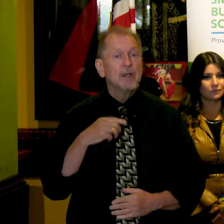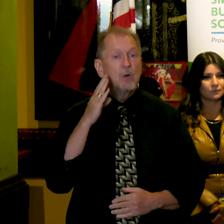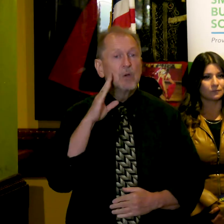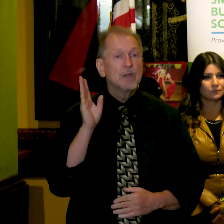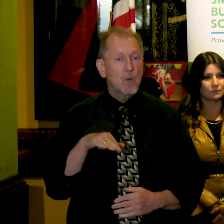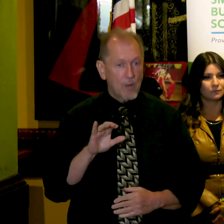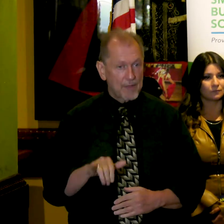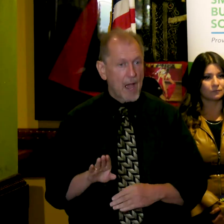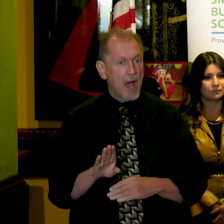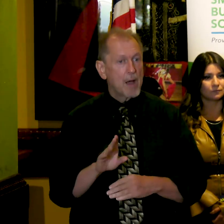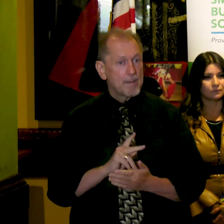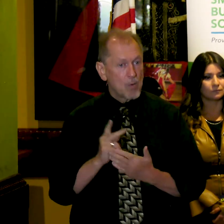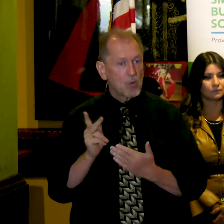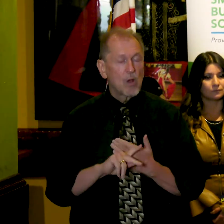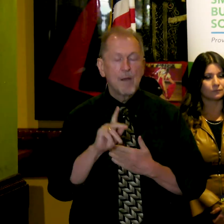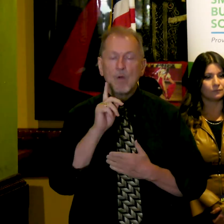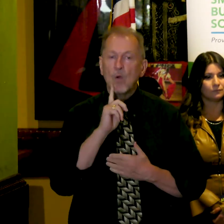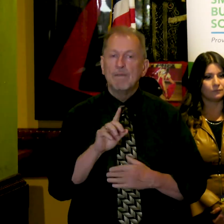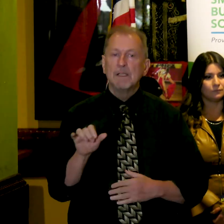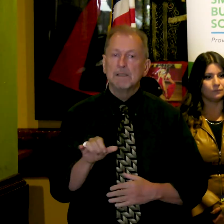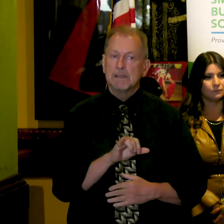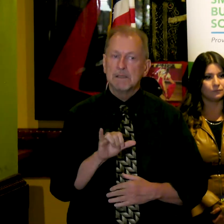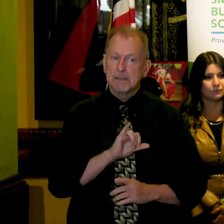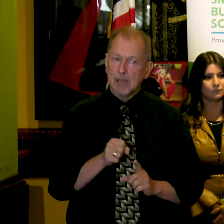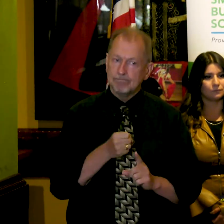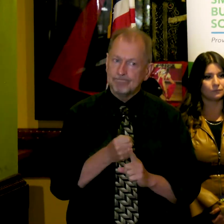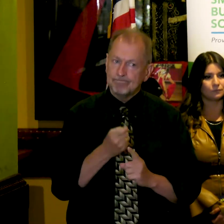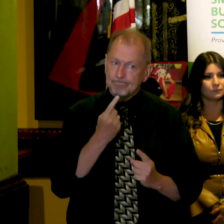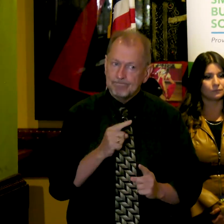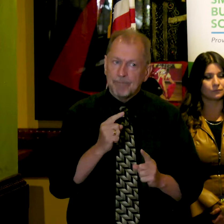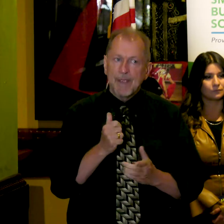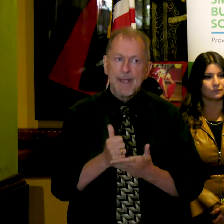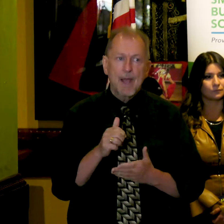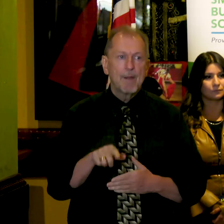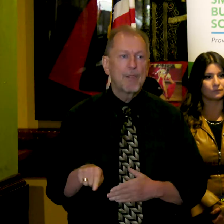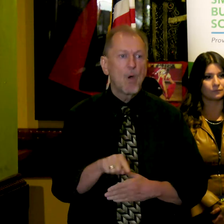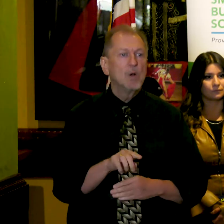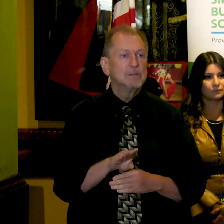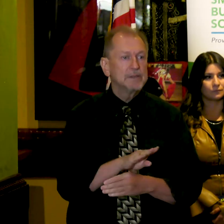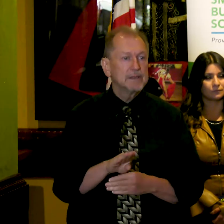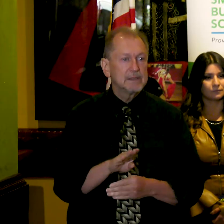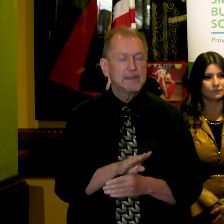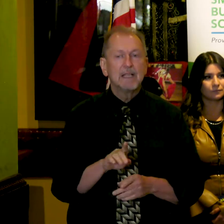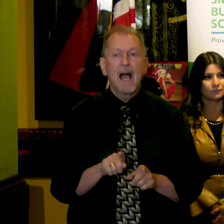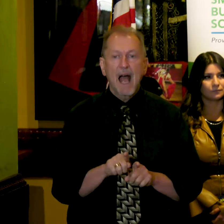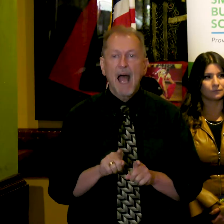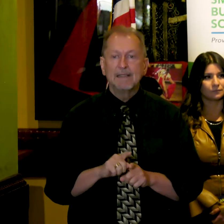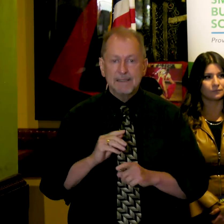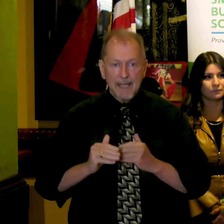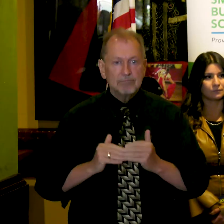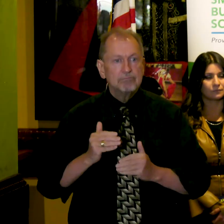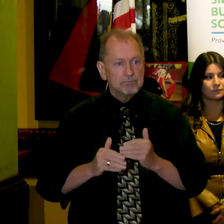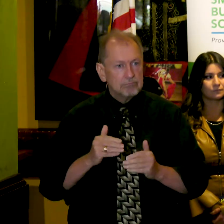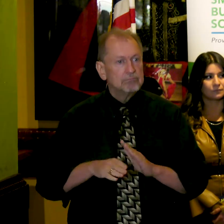program will have a similar impact on businesses as they pivot to a new environment.